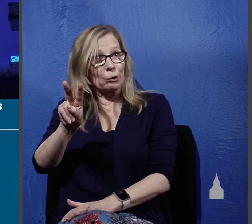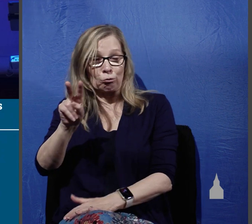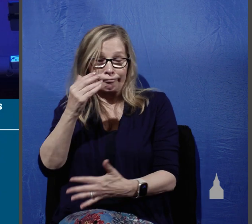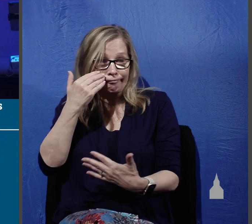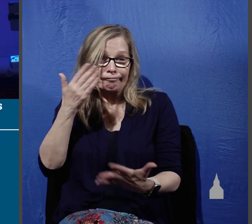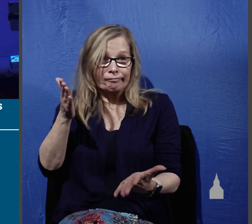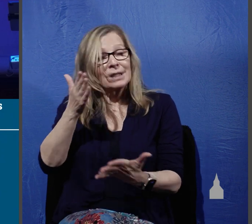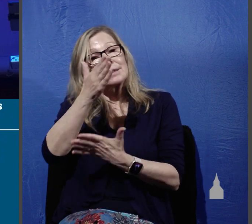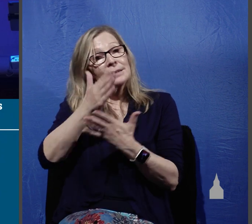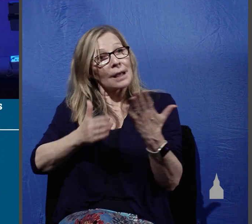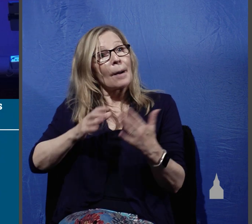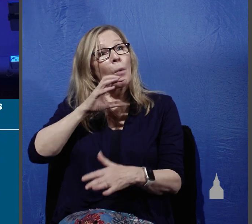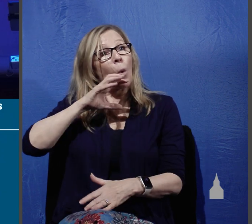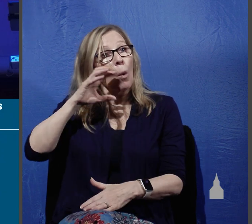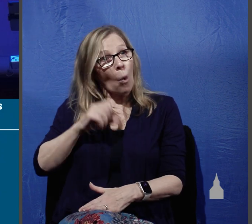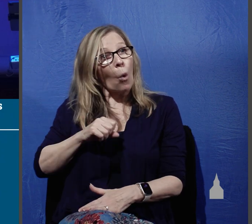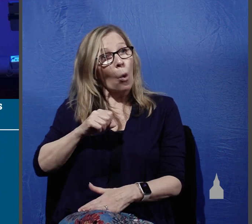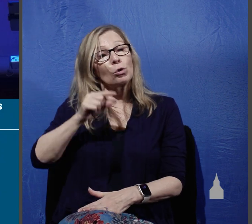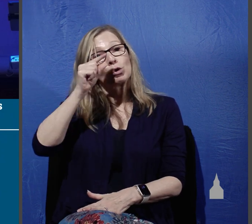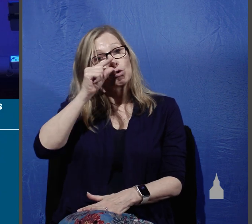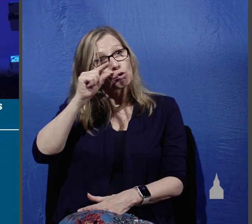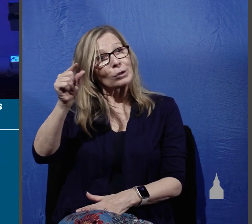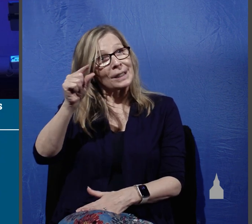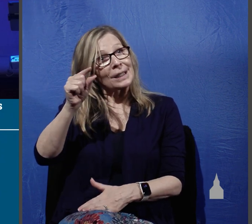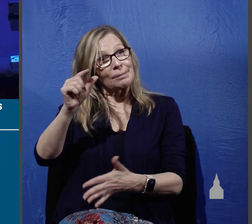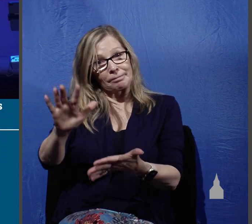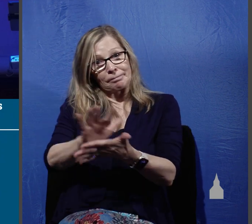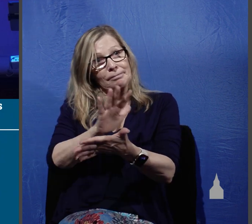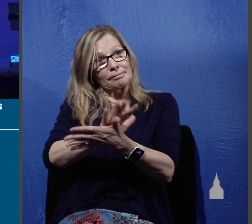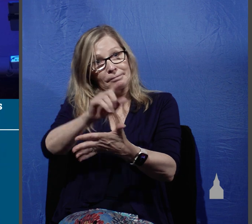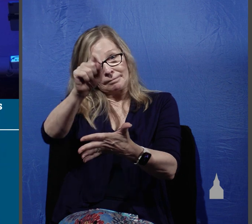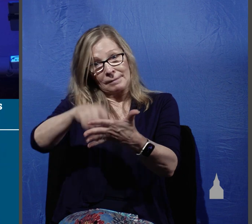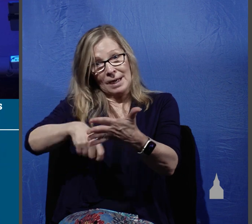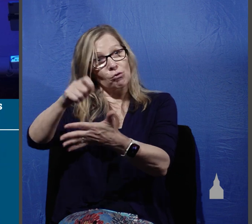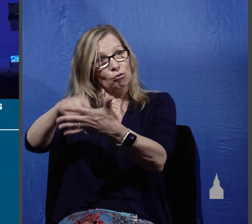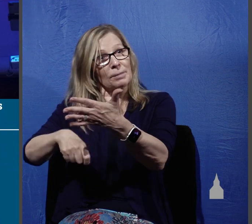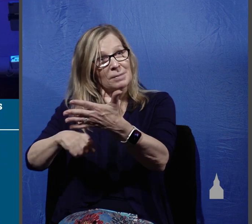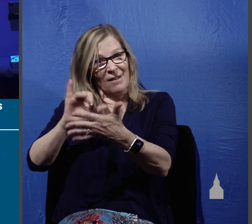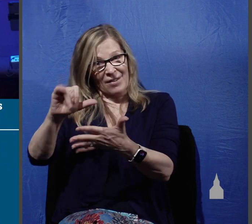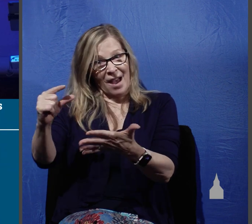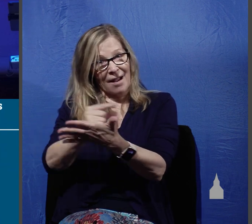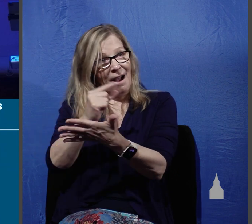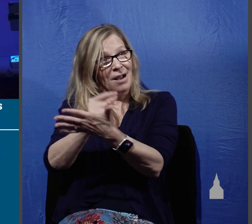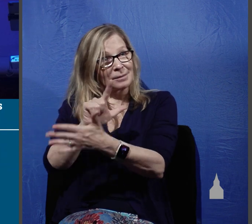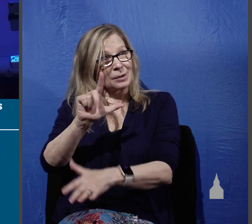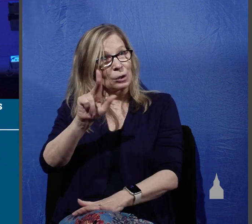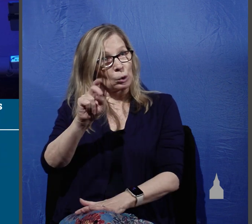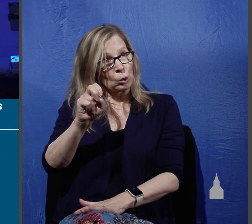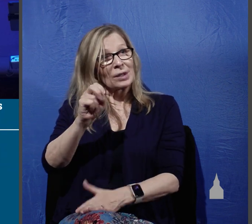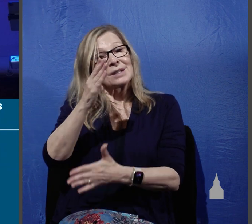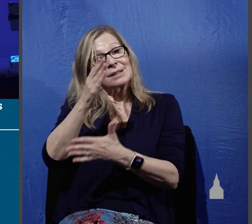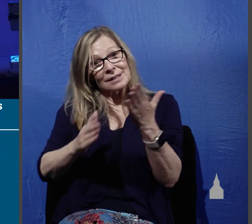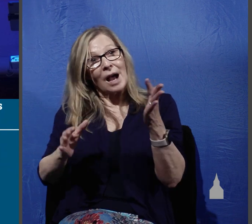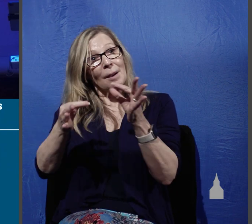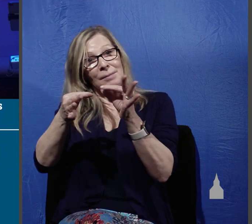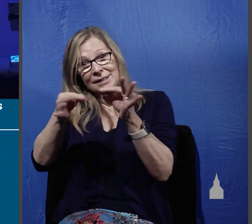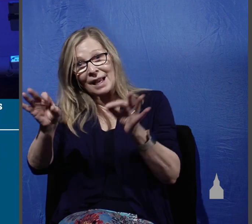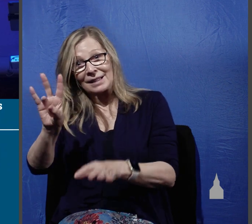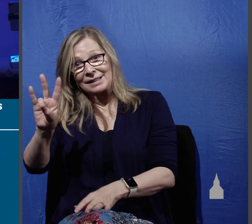certain old Greek manuscripts of the Gospel of Luke say 70 and others say